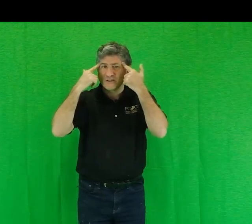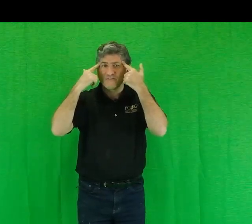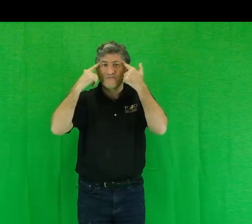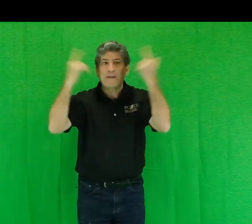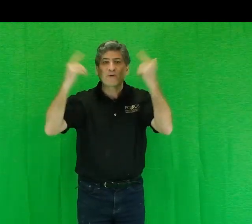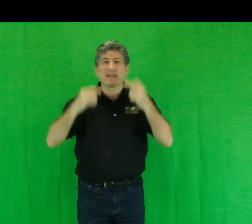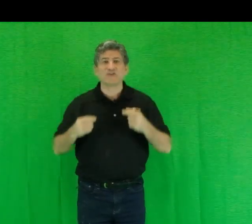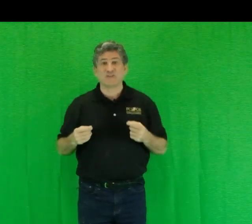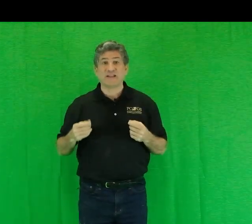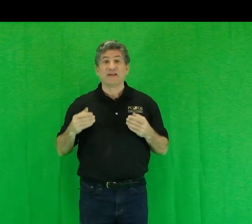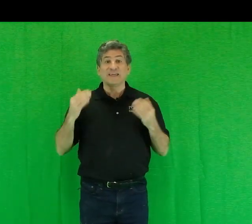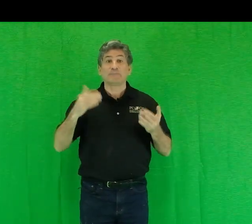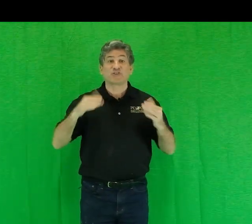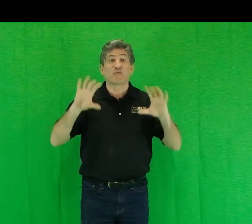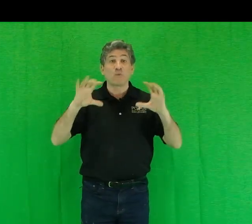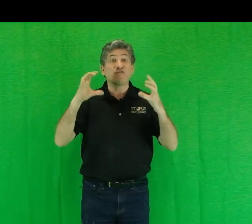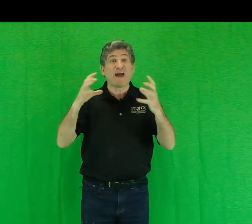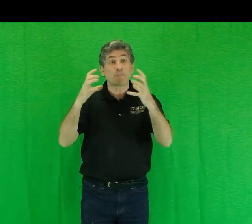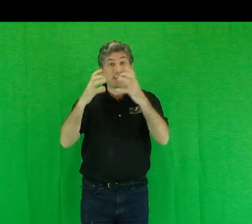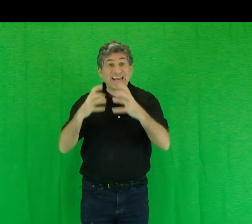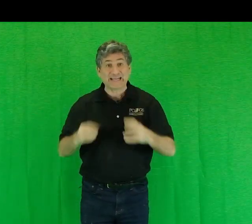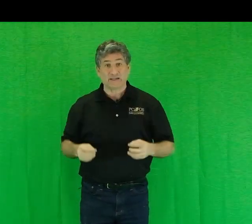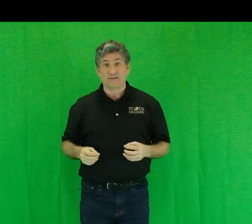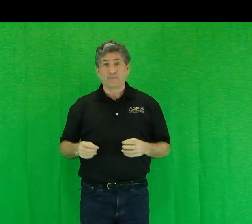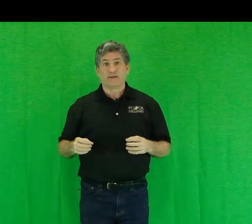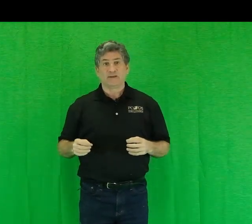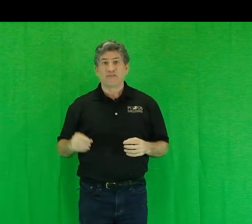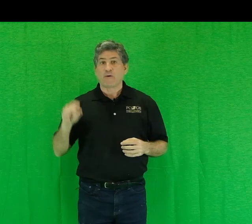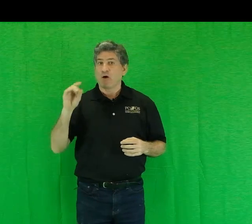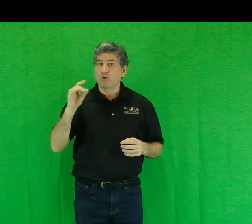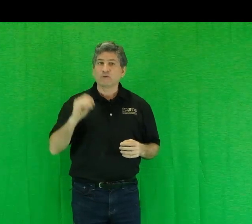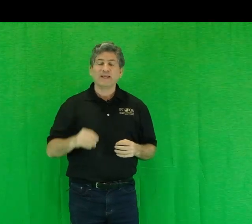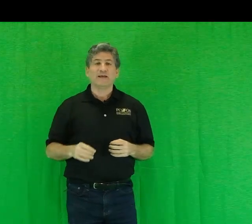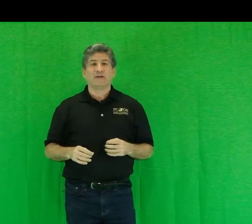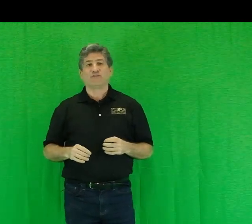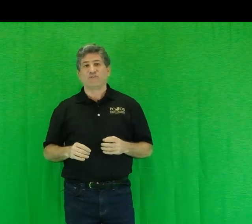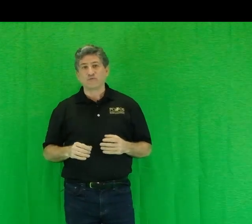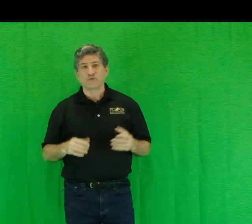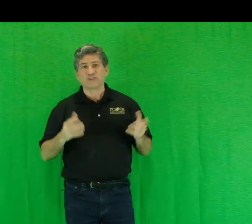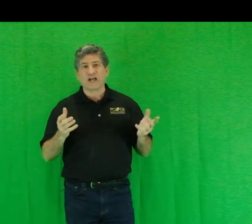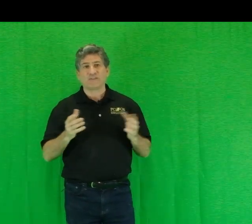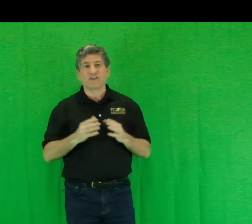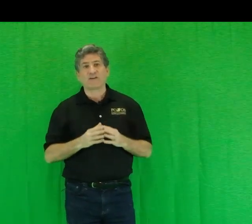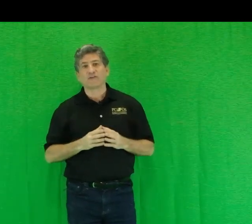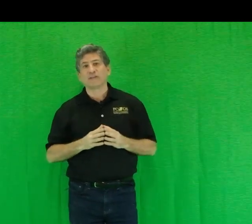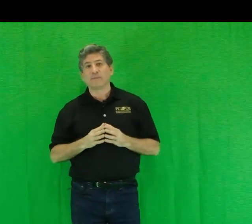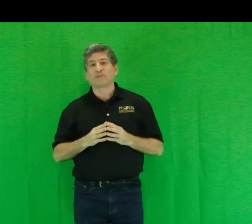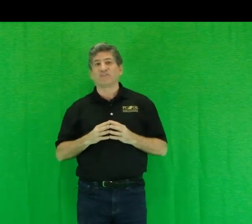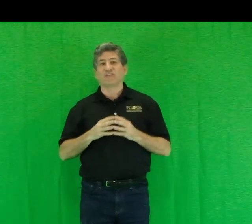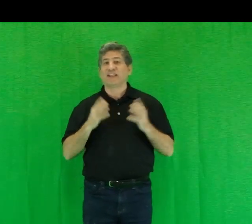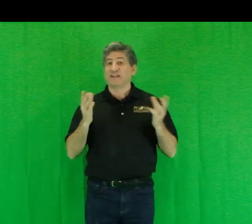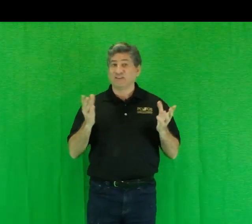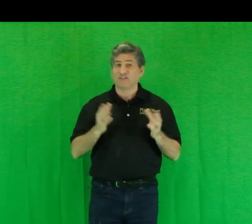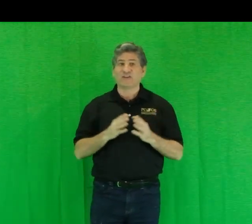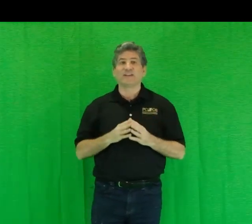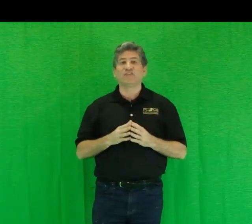a fabrication that keeps us from refabricating. There are only, as futurist Alvin Toffler labeled this in the 1970s,